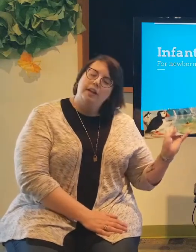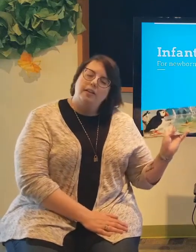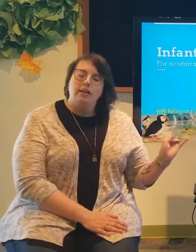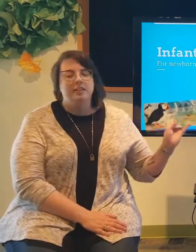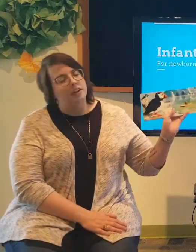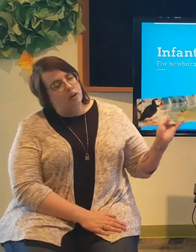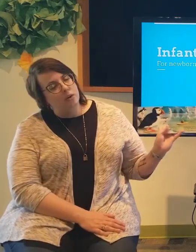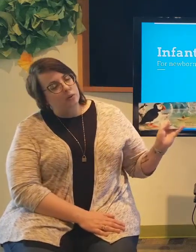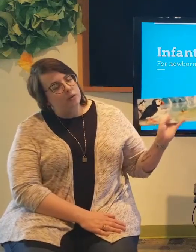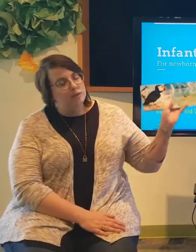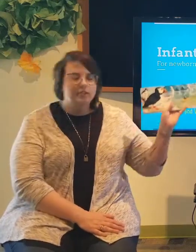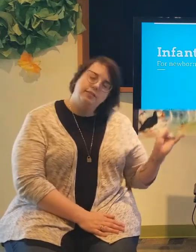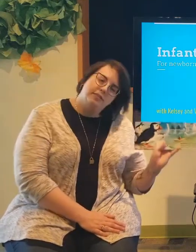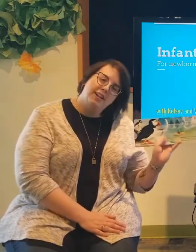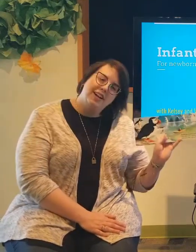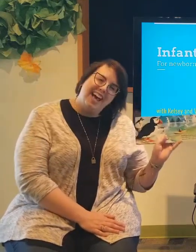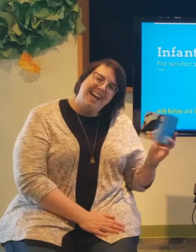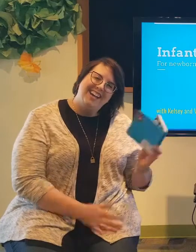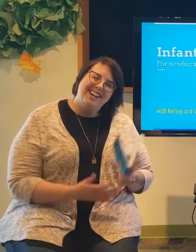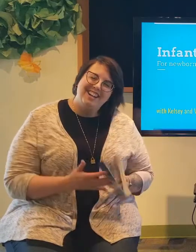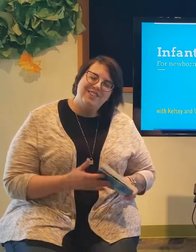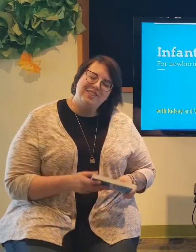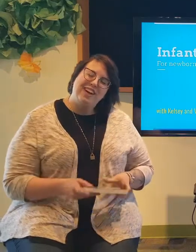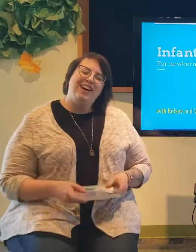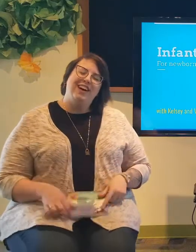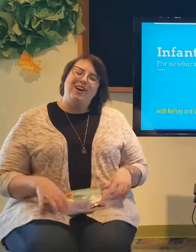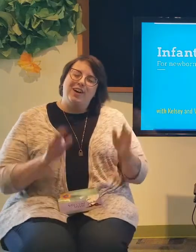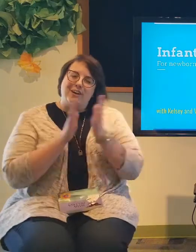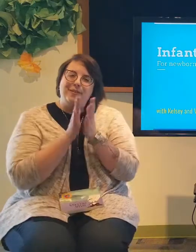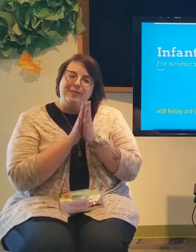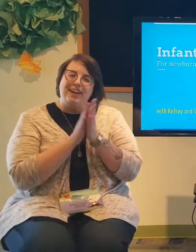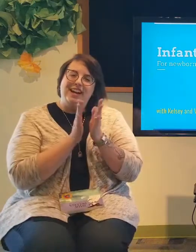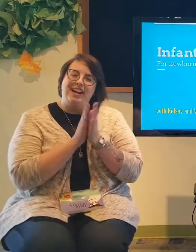on the gold. Good job. All right.